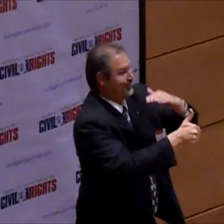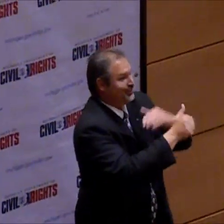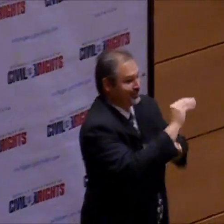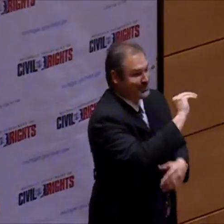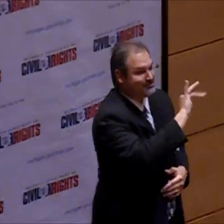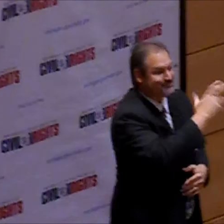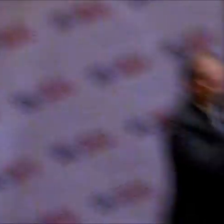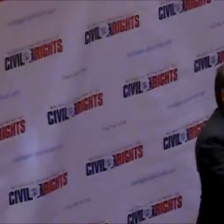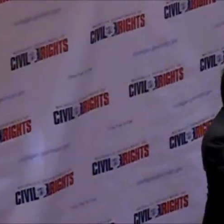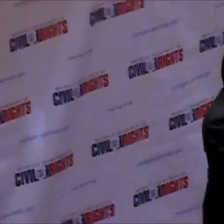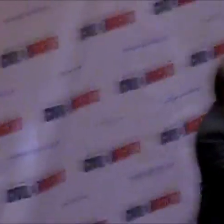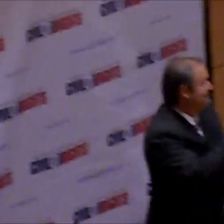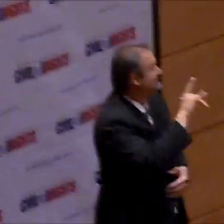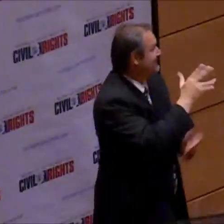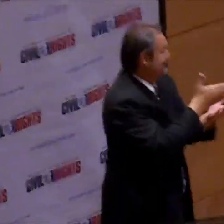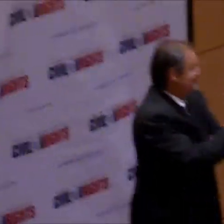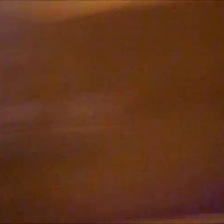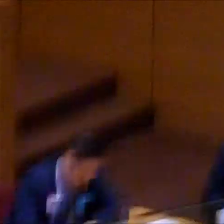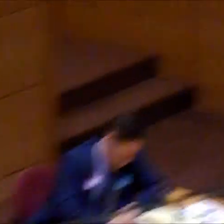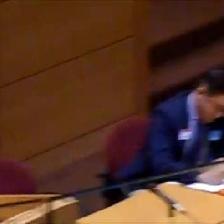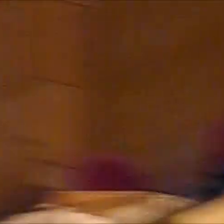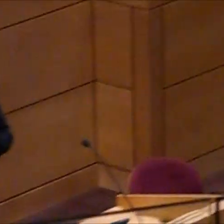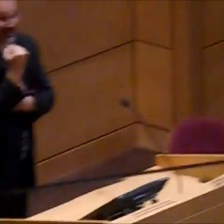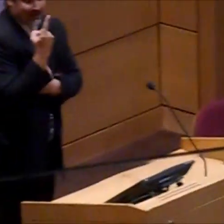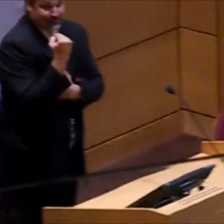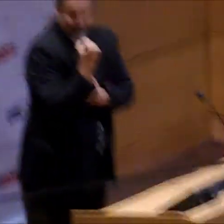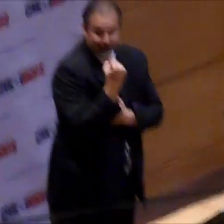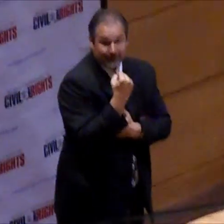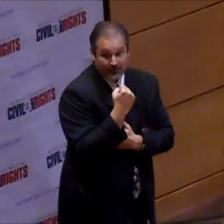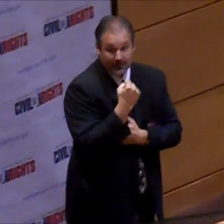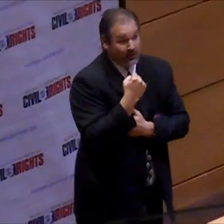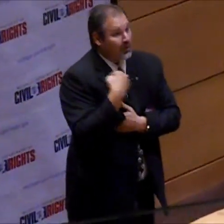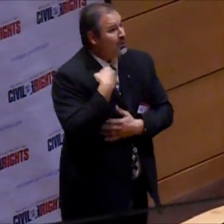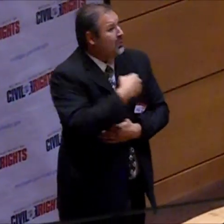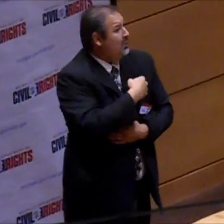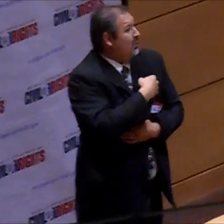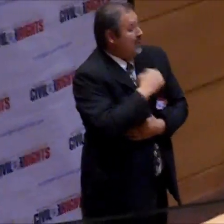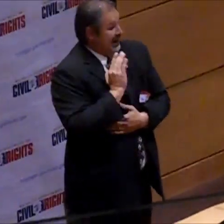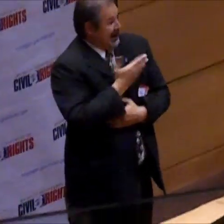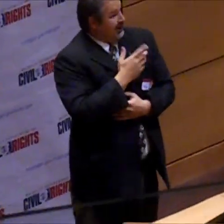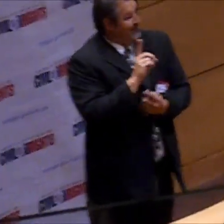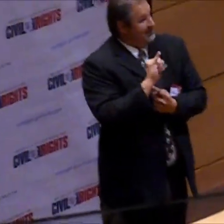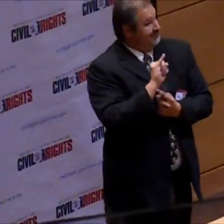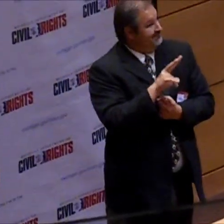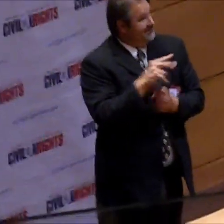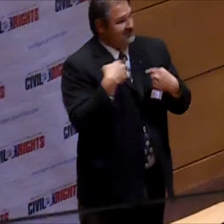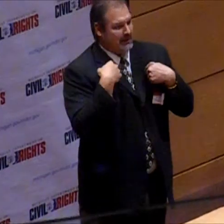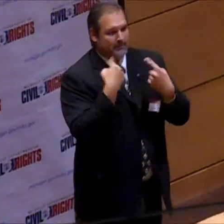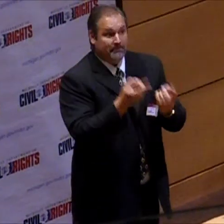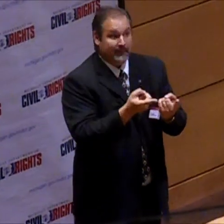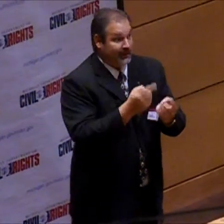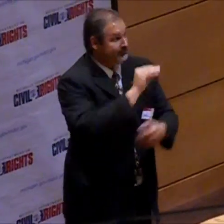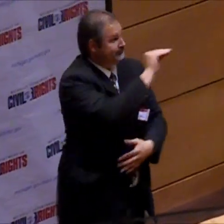have, who is under the ministry of the Department of Civil Rights as of last year. And our division